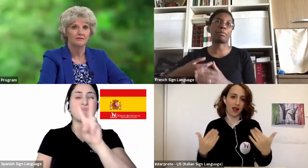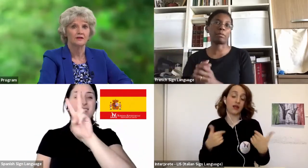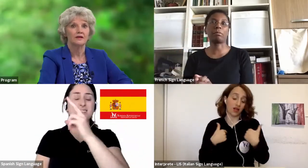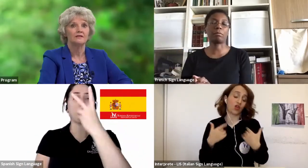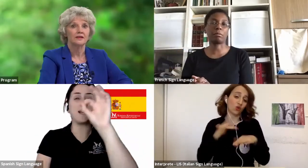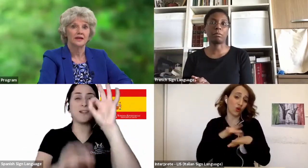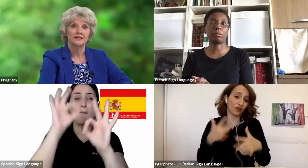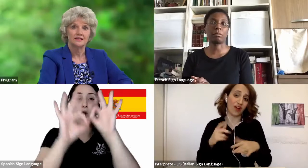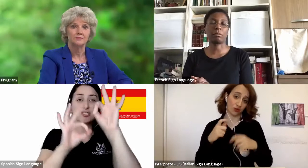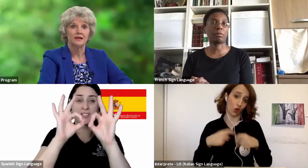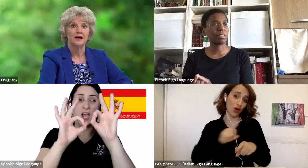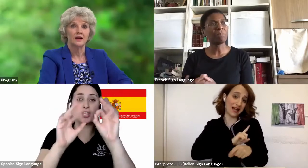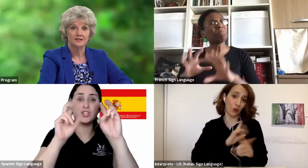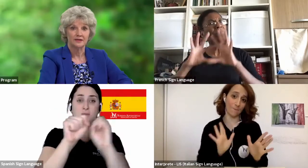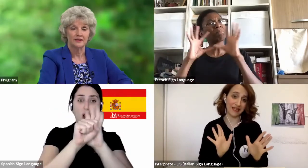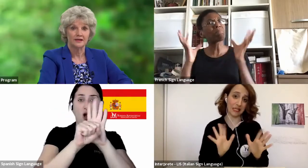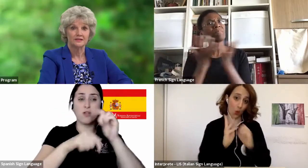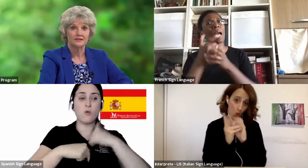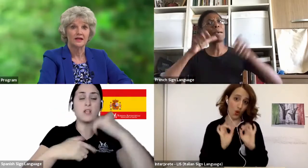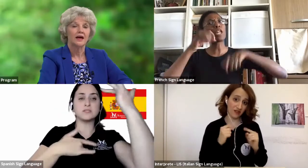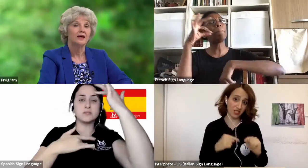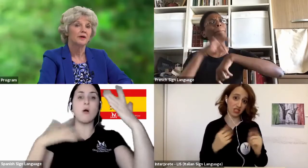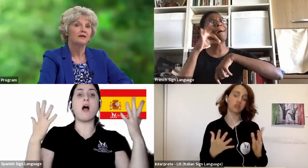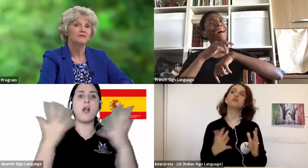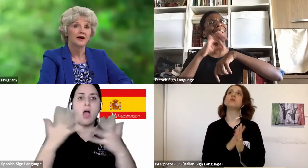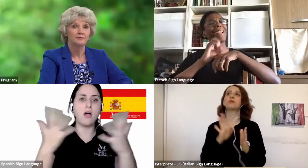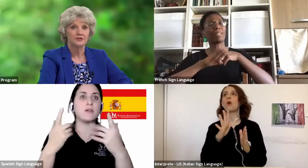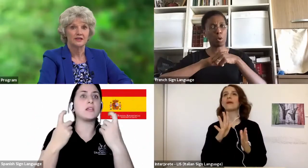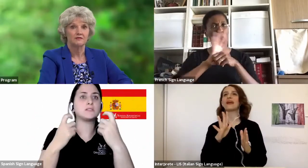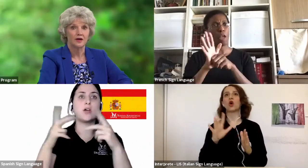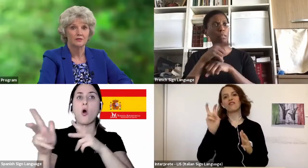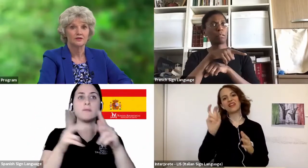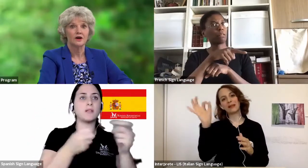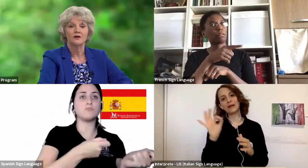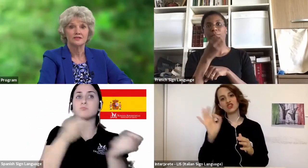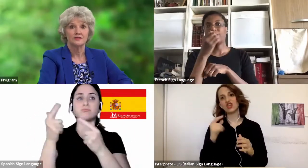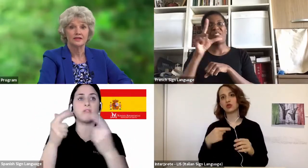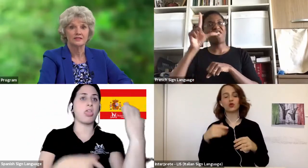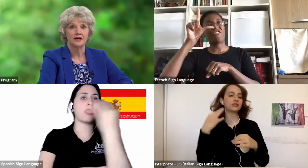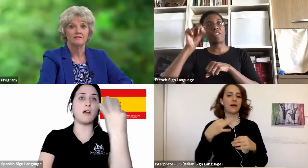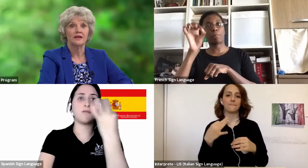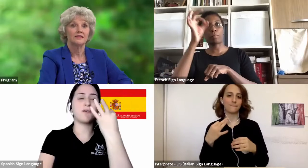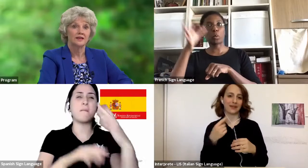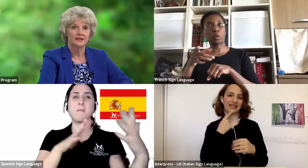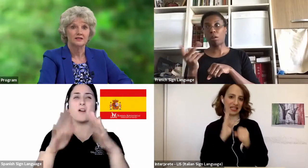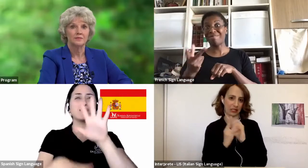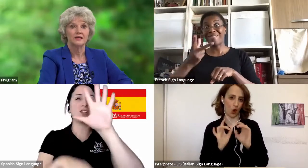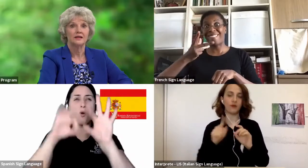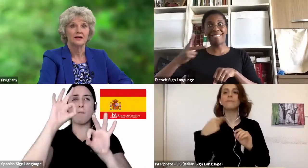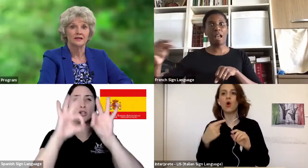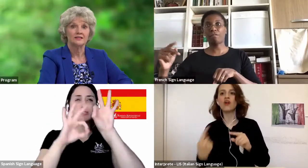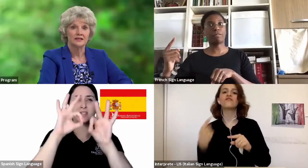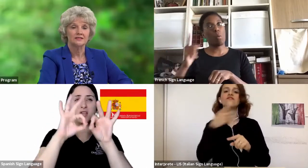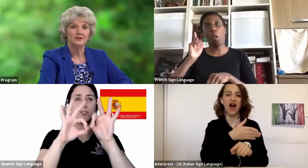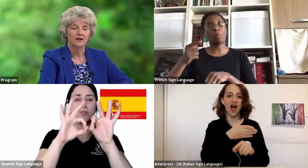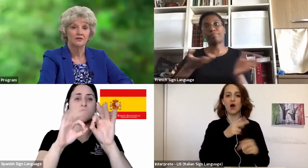enough that they need to be hospitalized. And about five percent of those are serious enough that they need to be